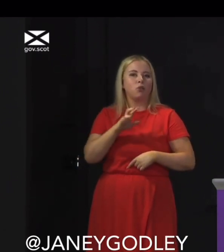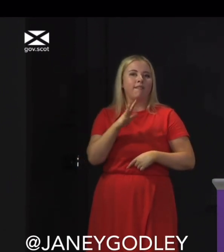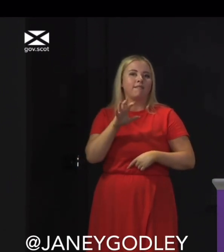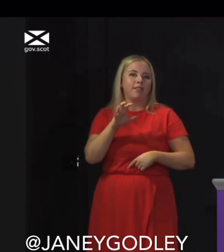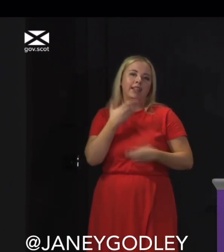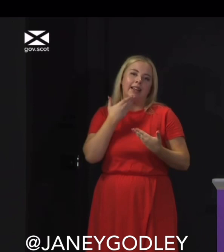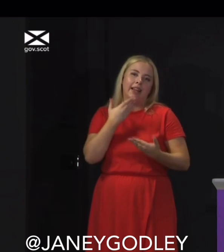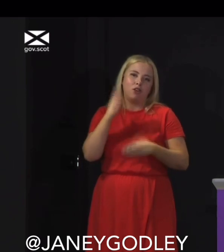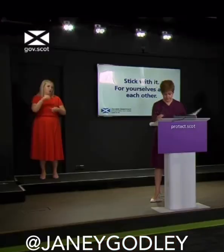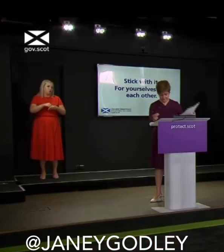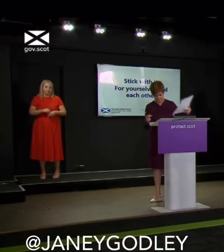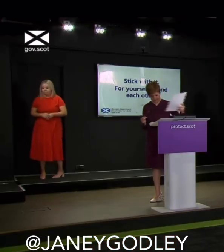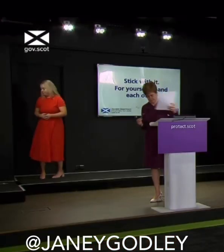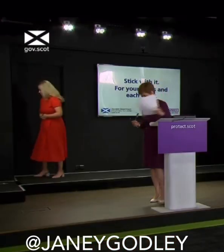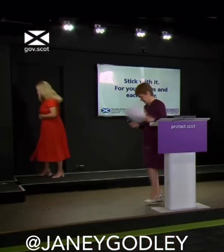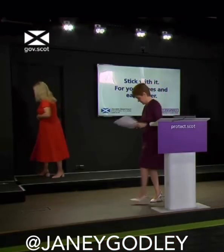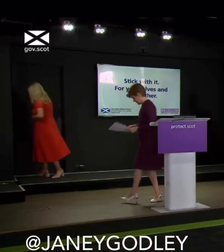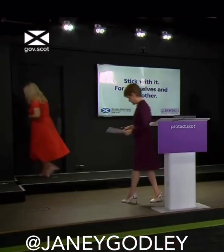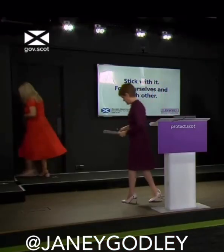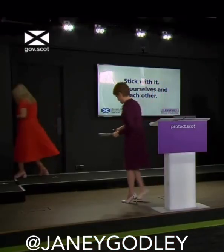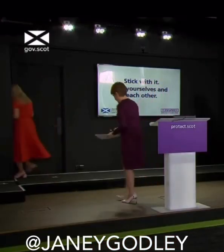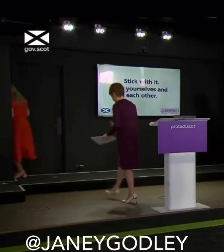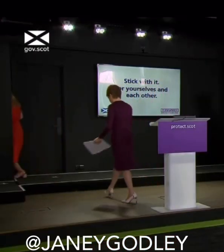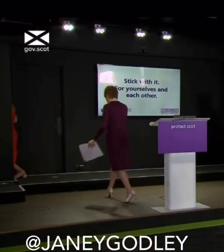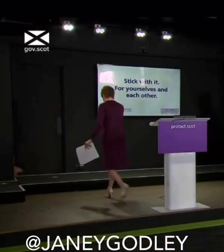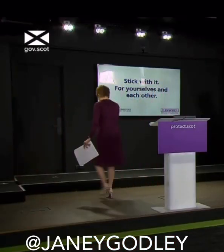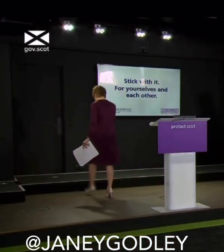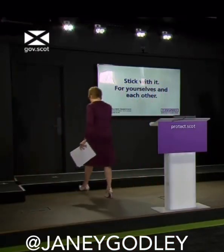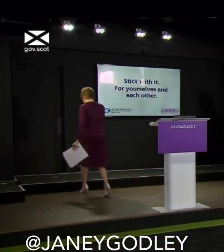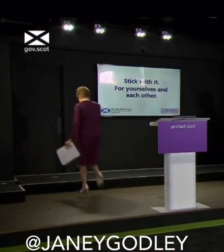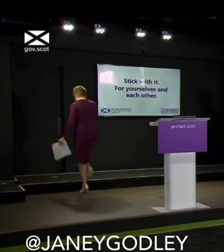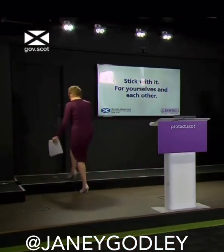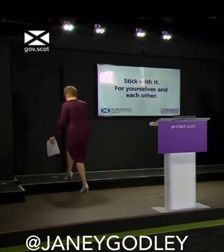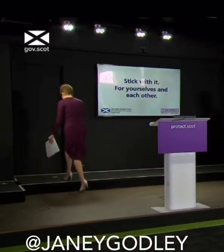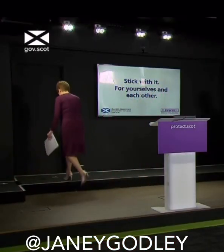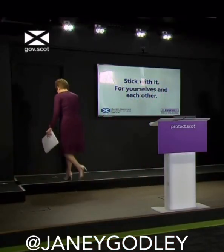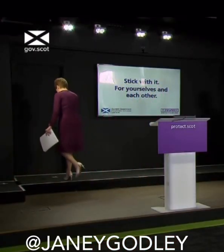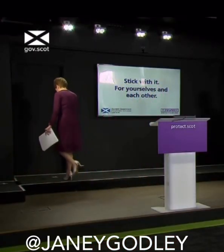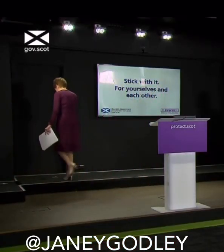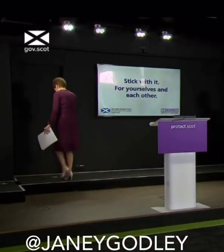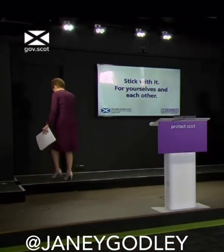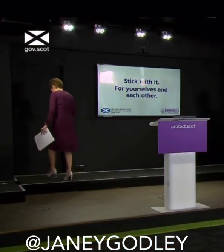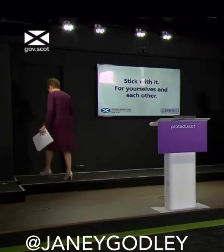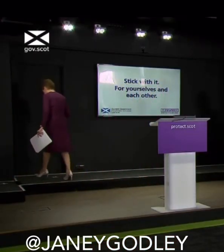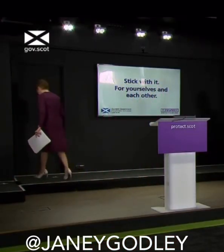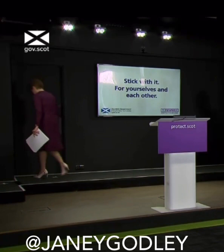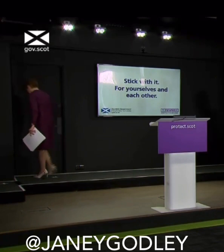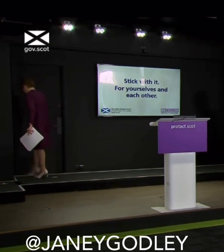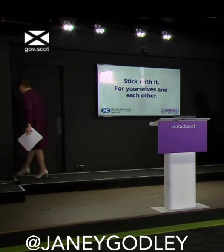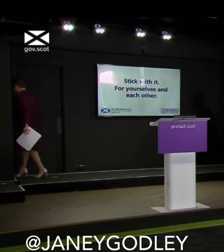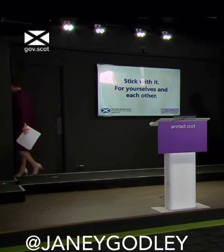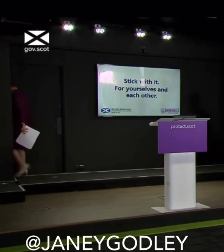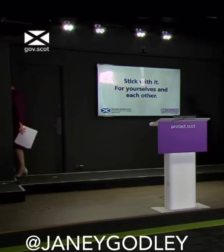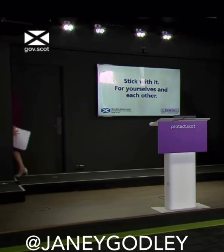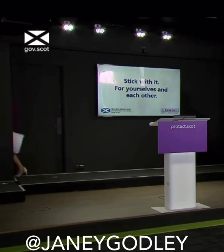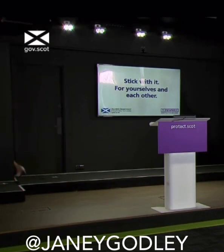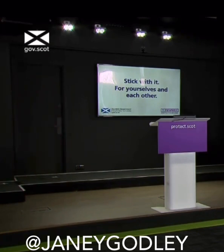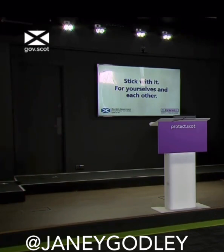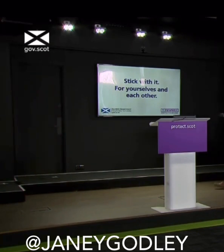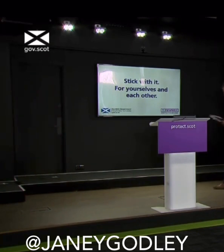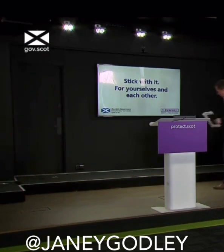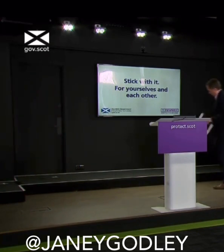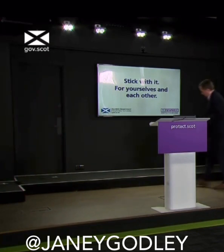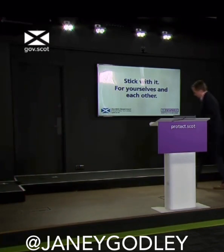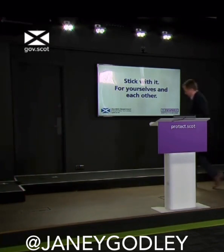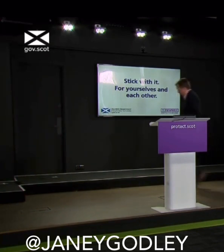Oh right, where's my clicky pen? Fucking shoes are killing me. Frank get the door! Come on Alan, move it. I want a wee